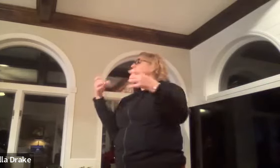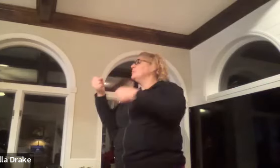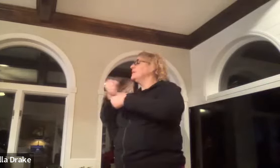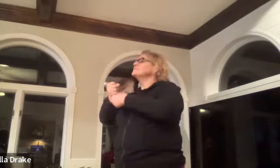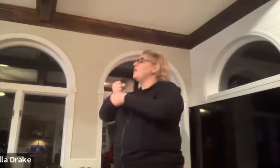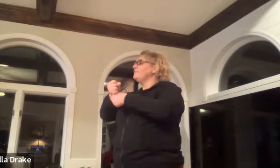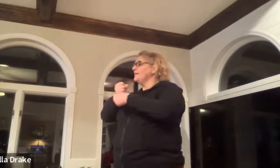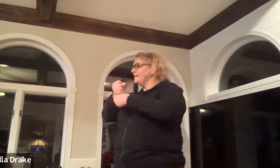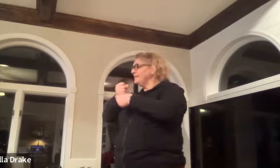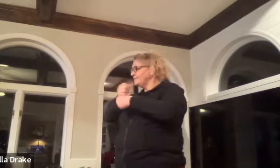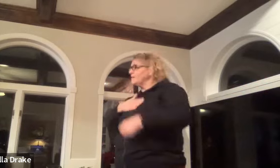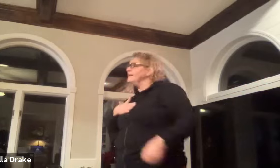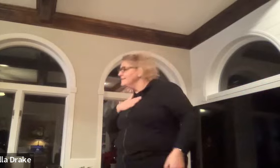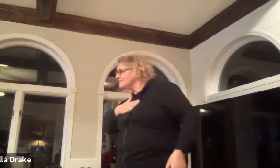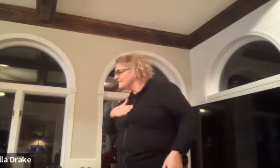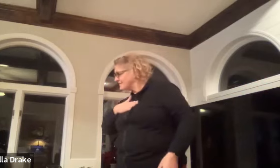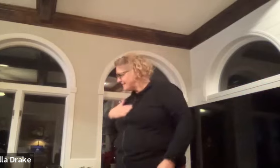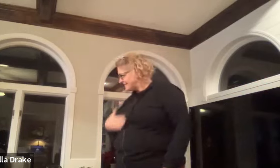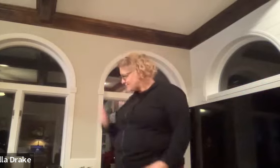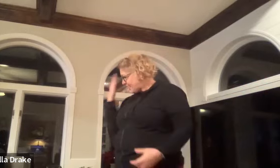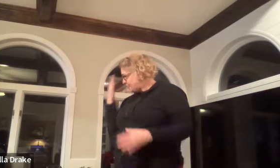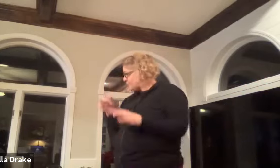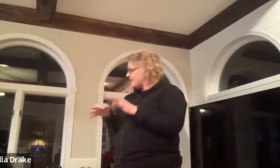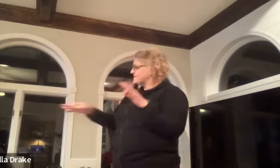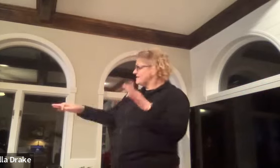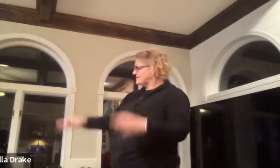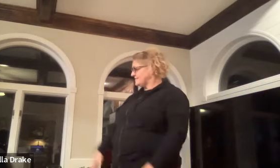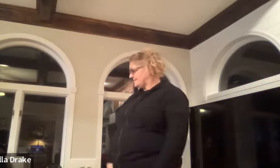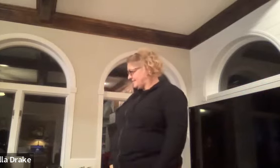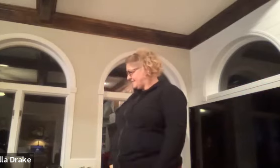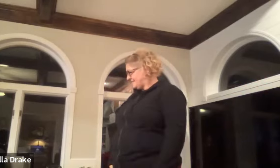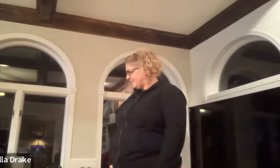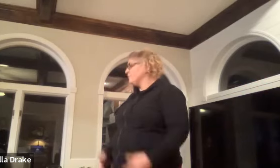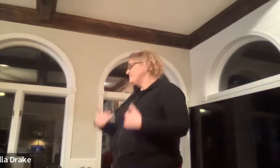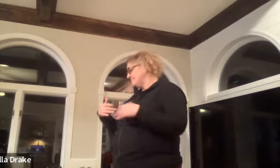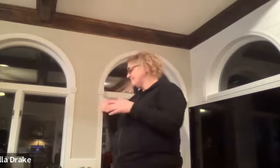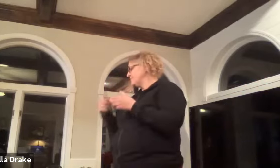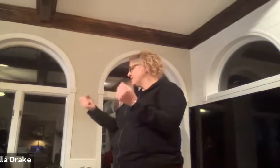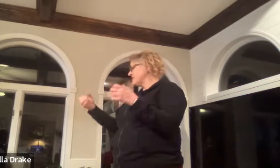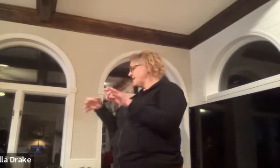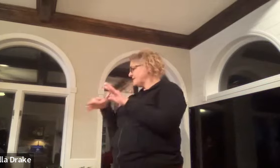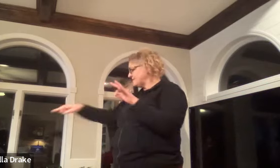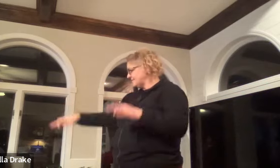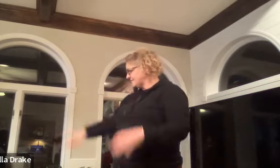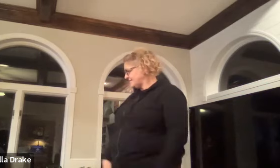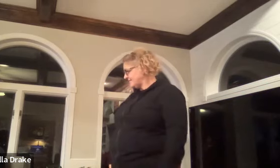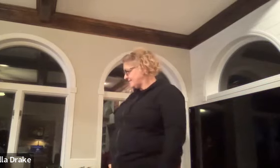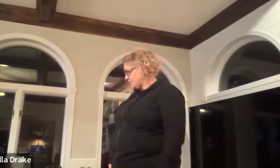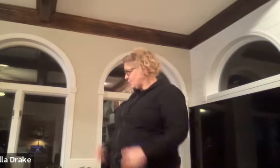starbucks coffee please so now you can write a sentence or you could sign a sentence can you